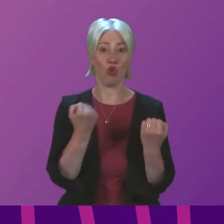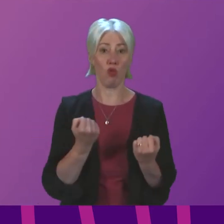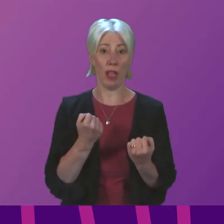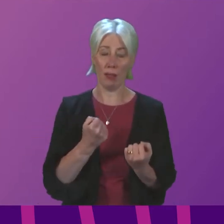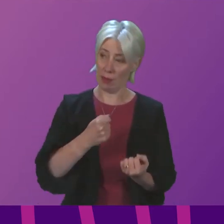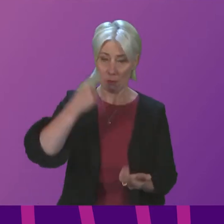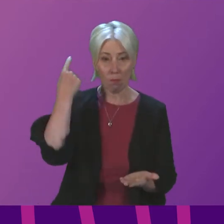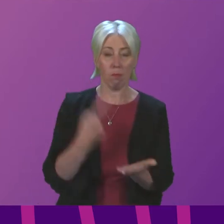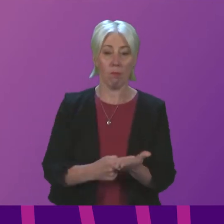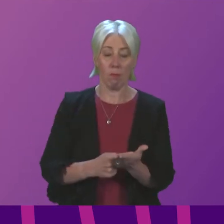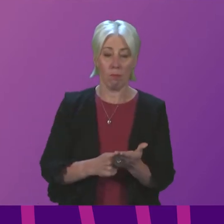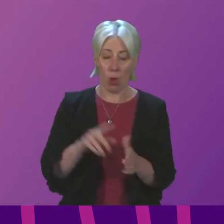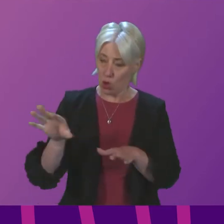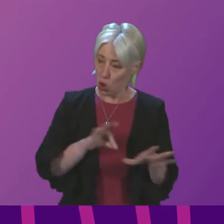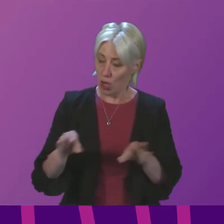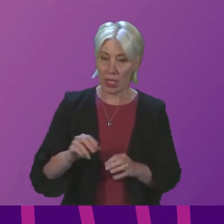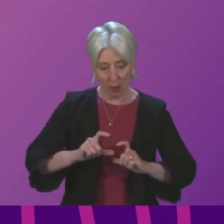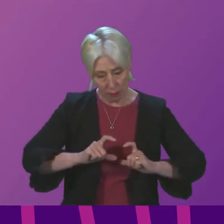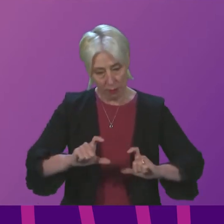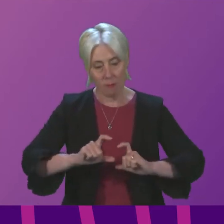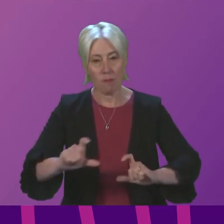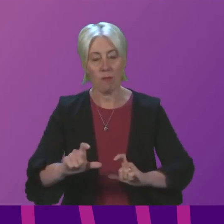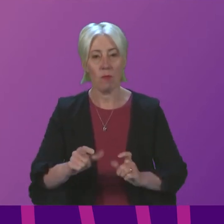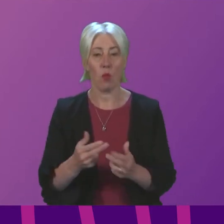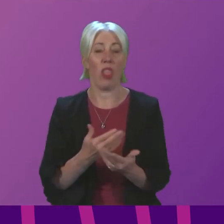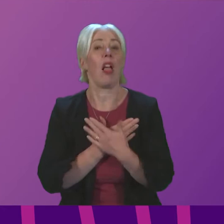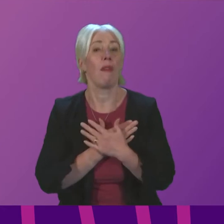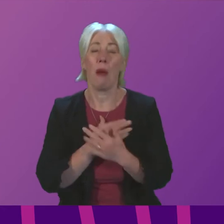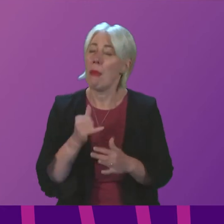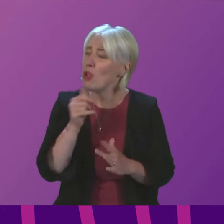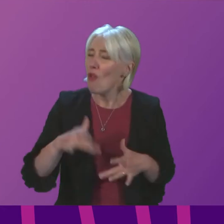and keep going for love, even if you don't feel like it.